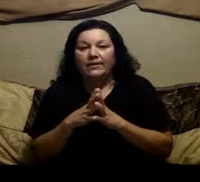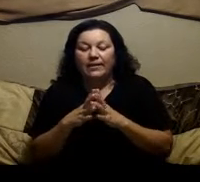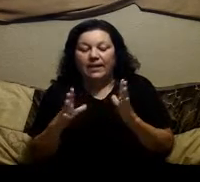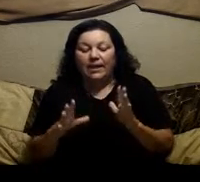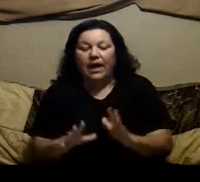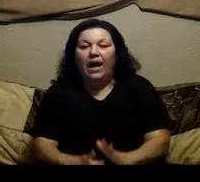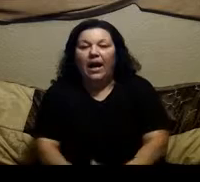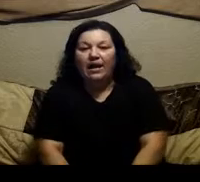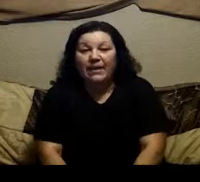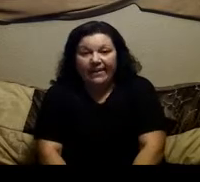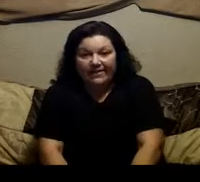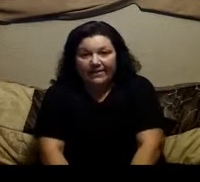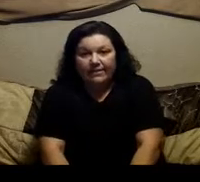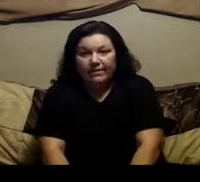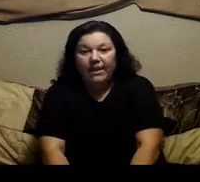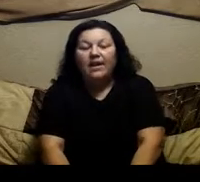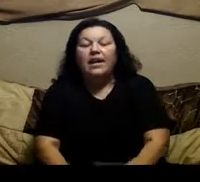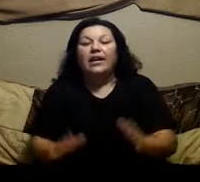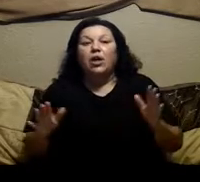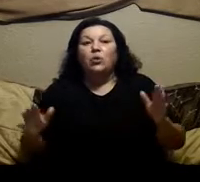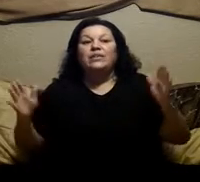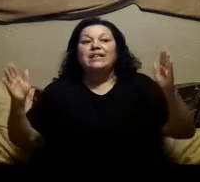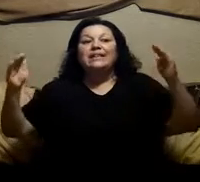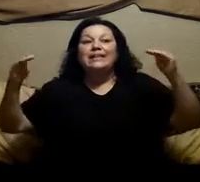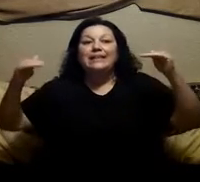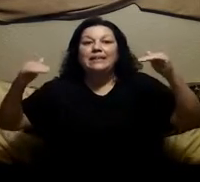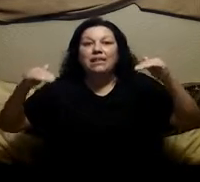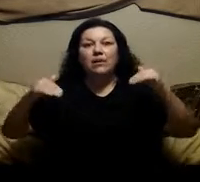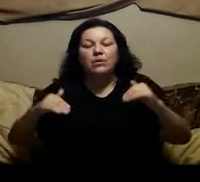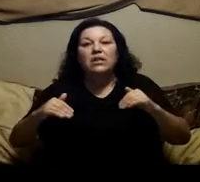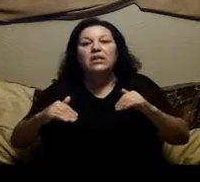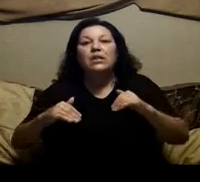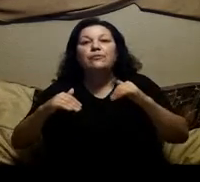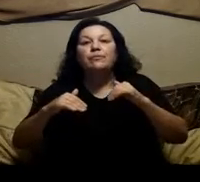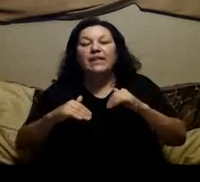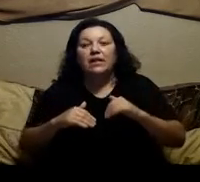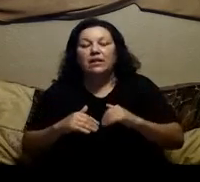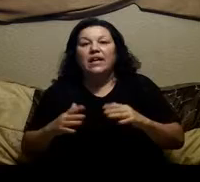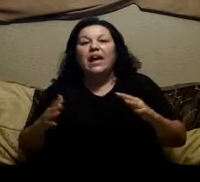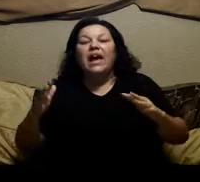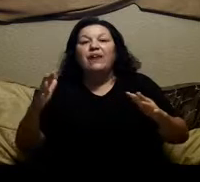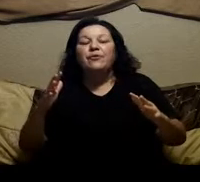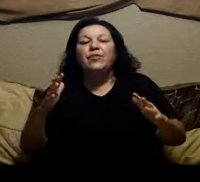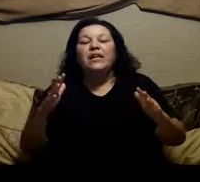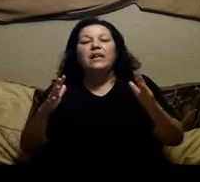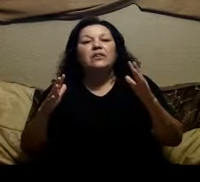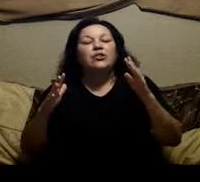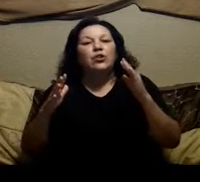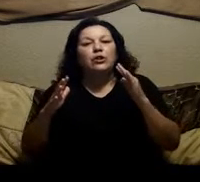ibs it goes downhill from there everything starts